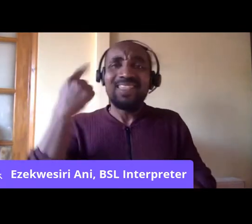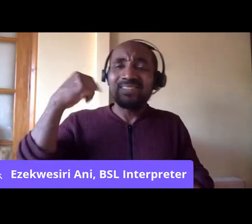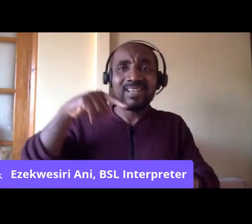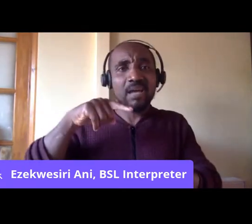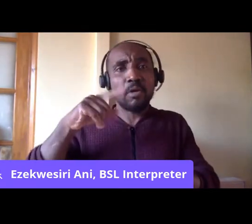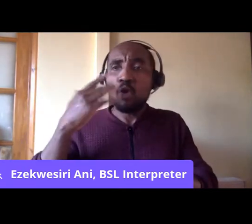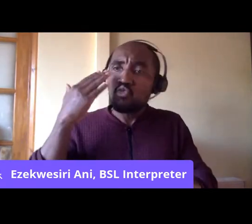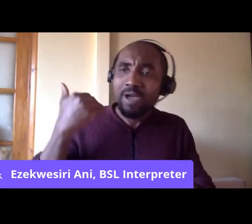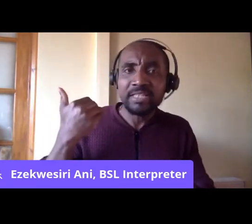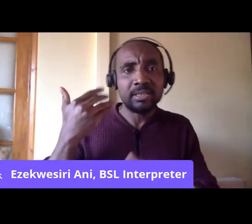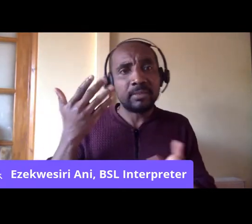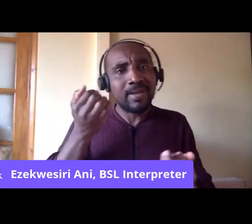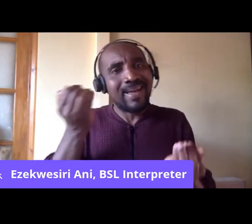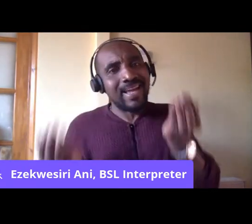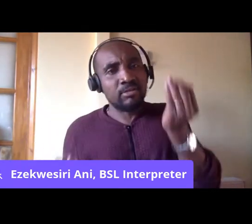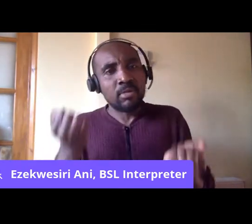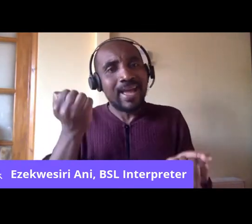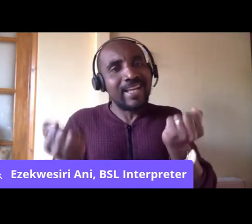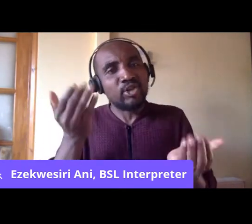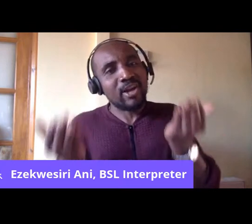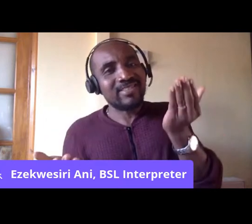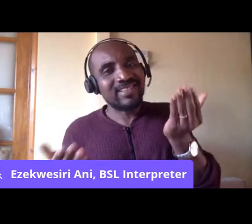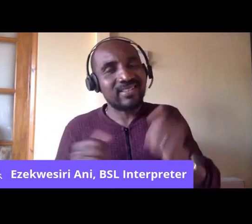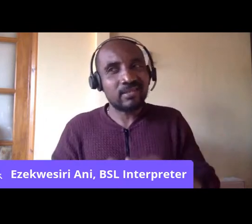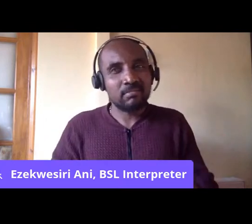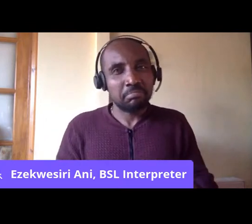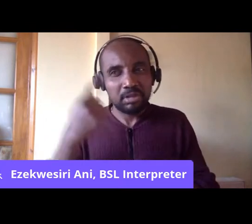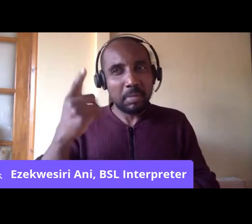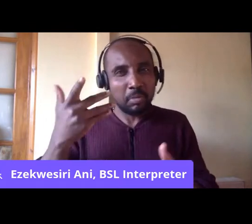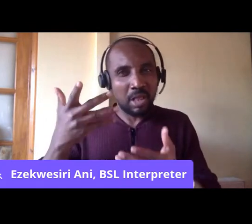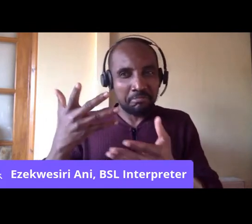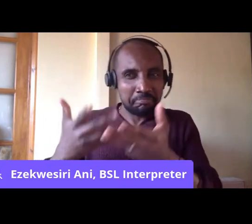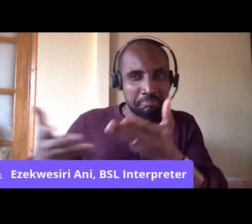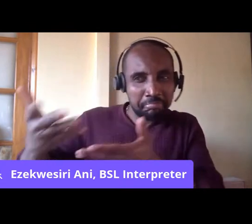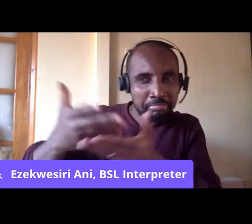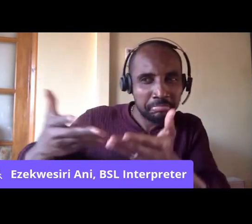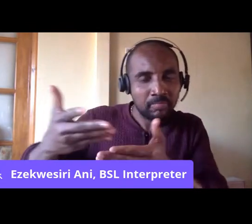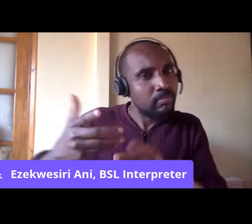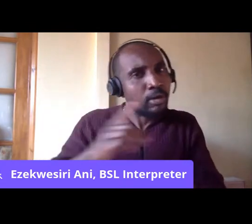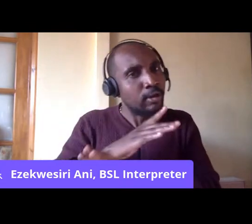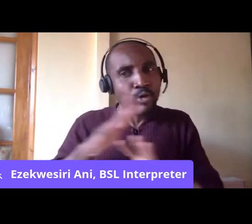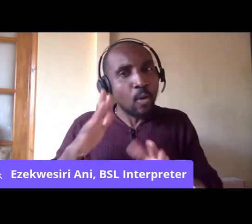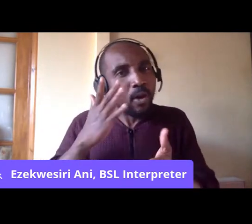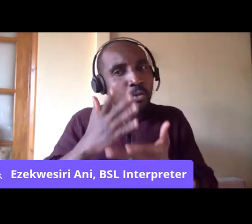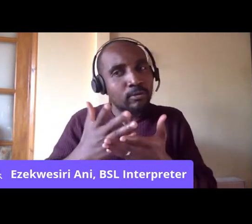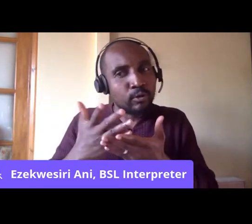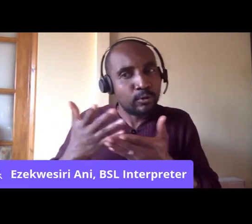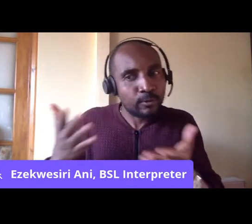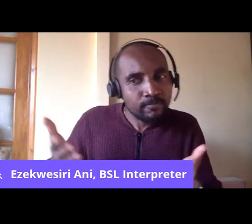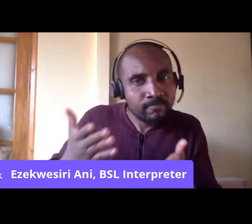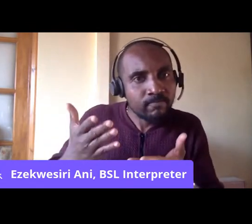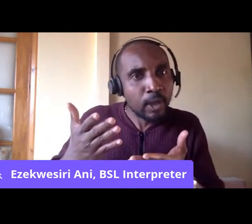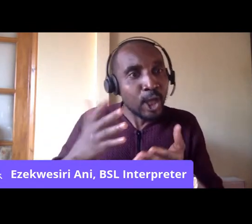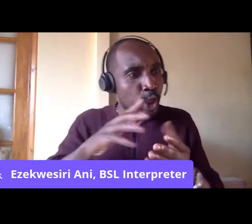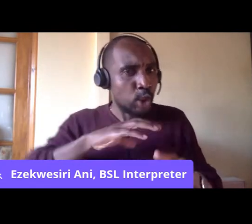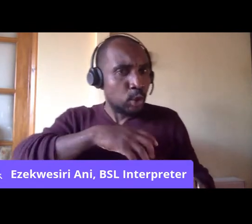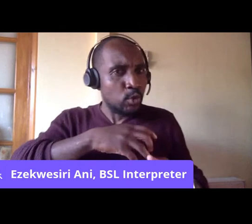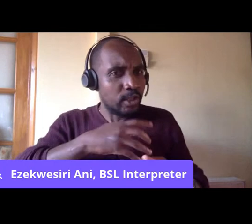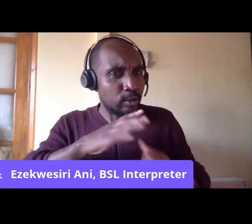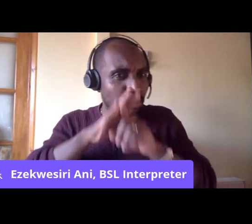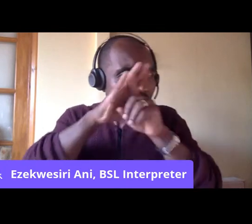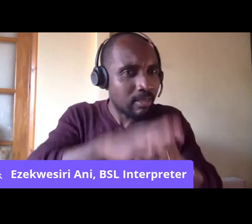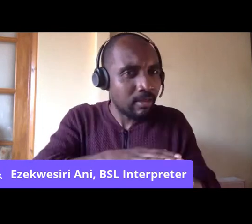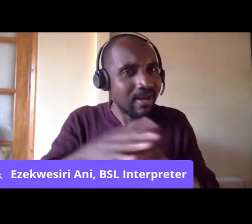seen as simply a side product. And nobody wanted to give ammunition to bash the unions in the